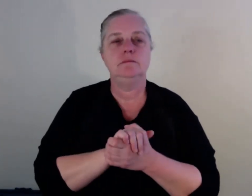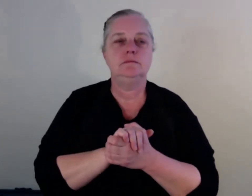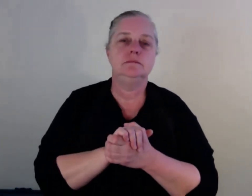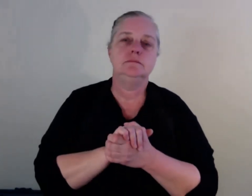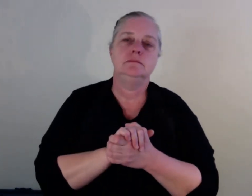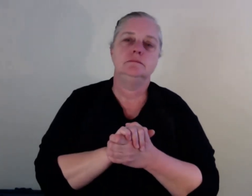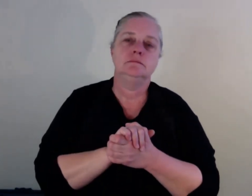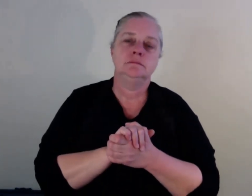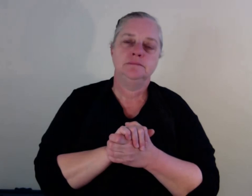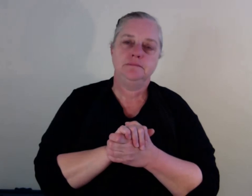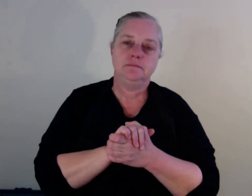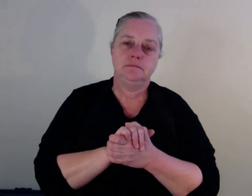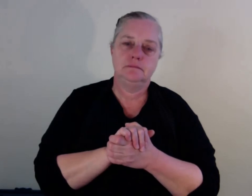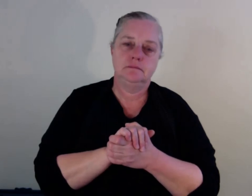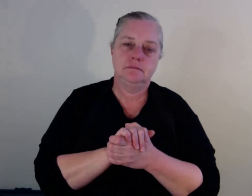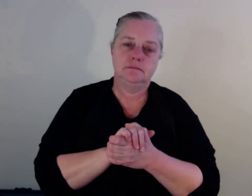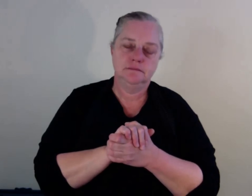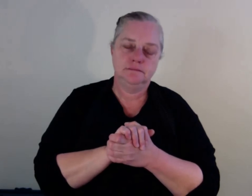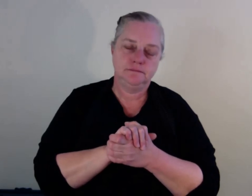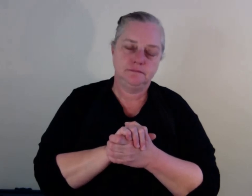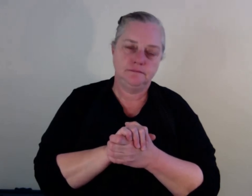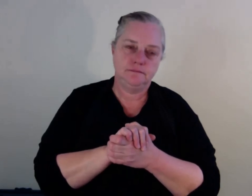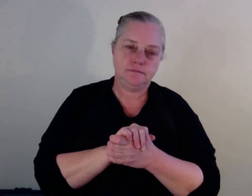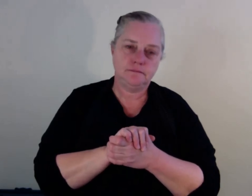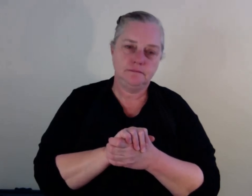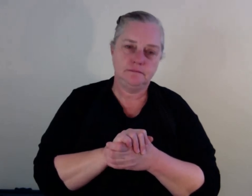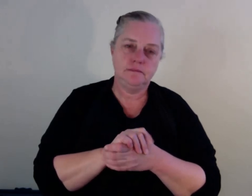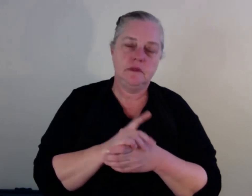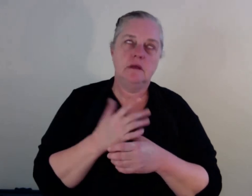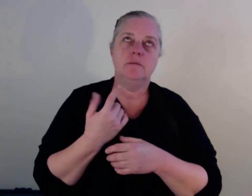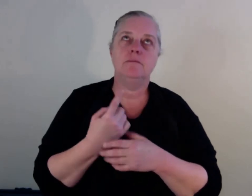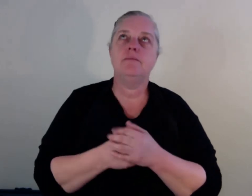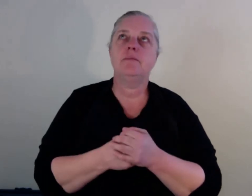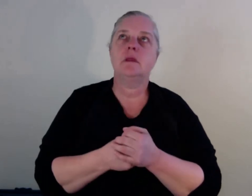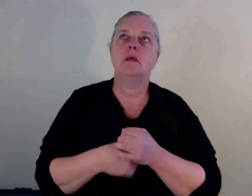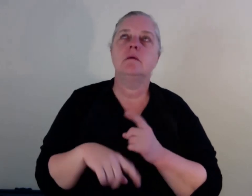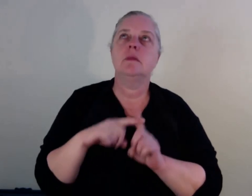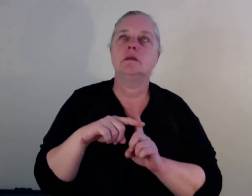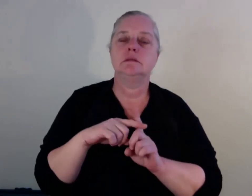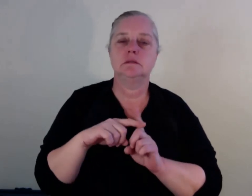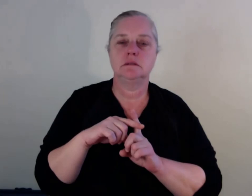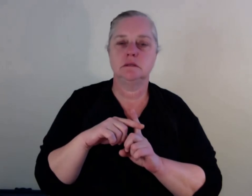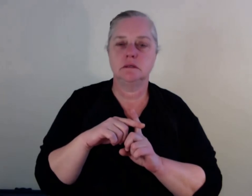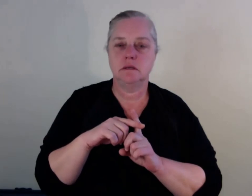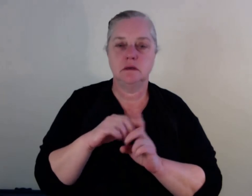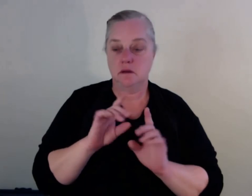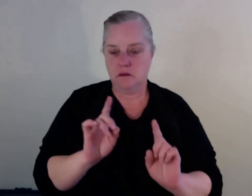Yeah, and just, you know, also what I find is incredible at the moment that worked for me is what I'm studying at the moment is